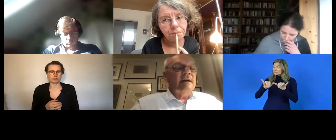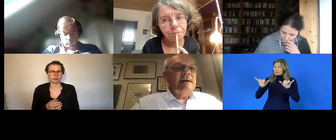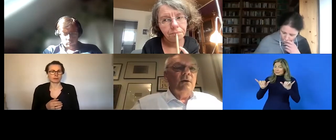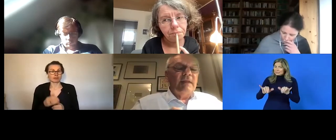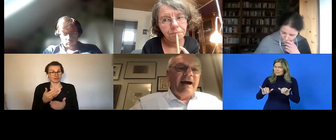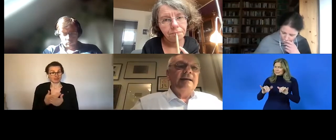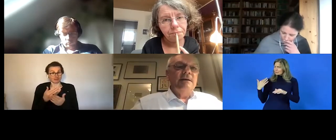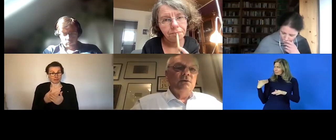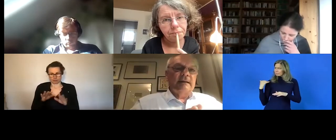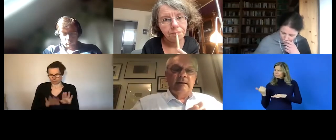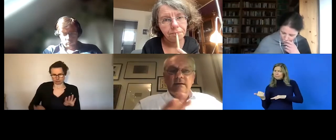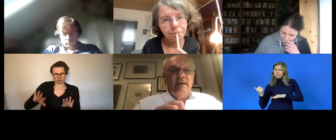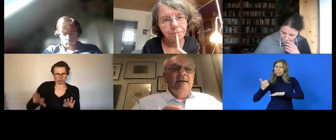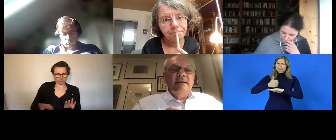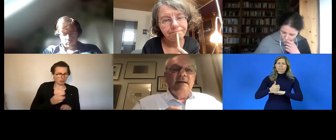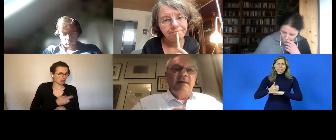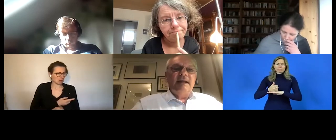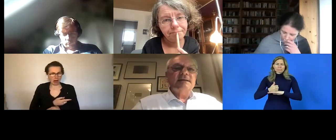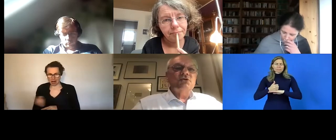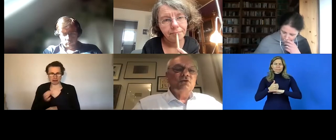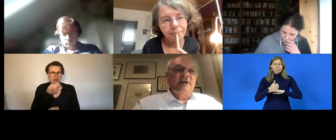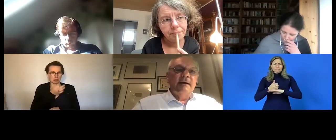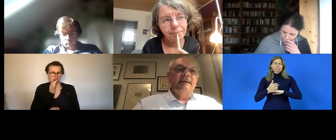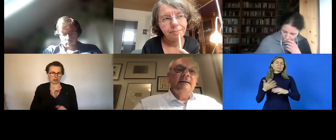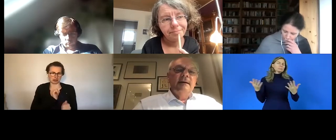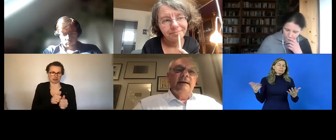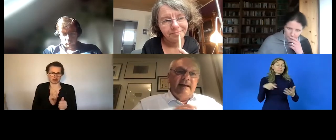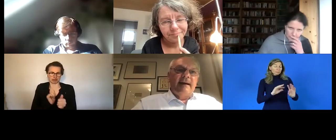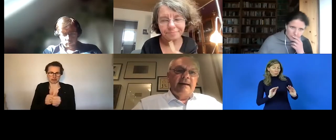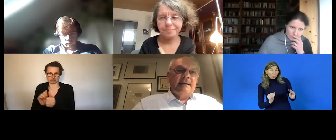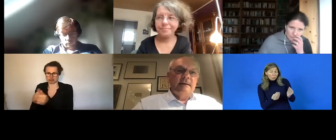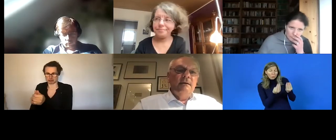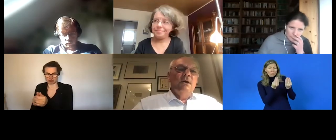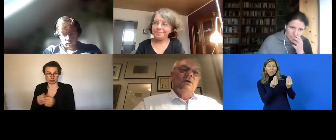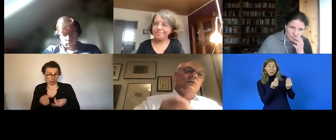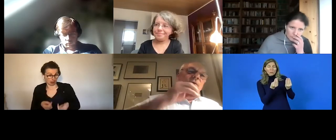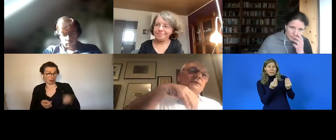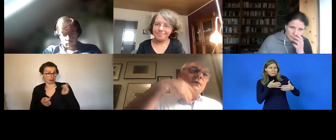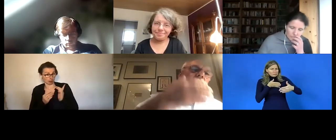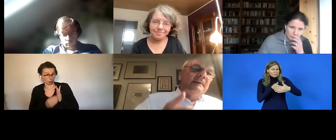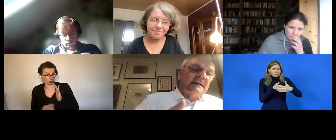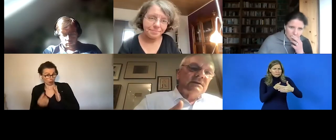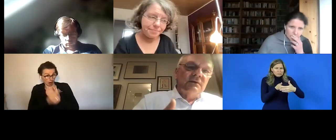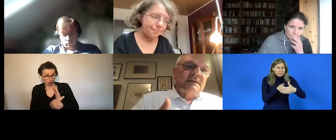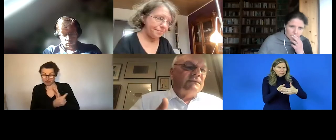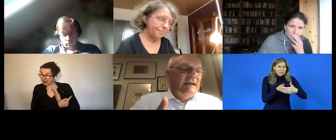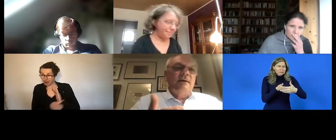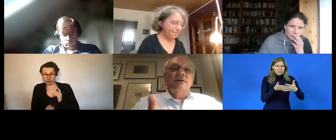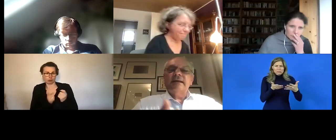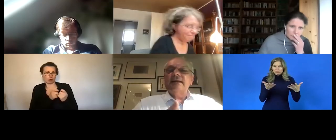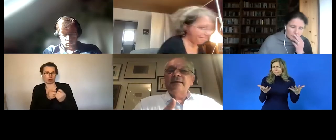young people who have difficulties in uh different uh